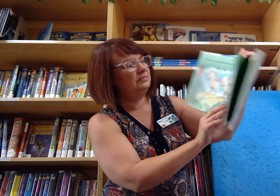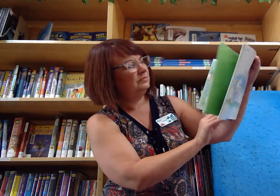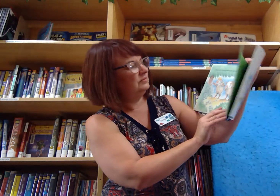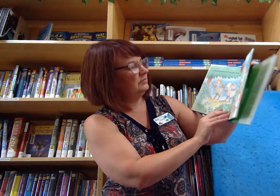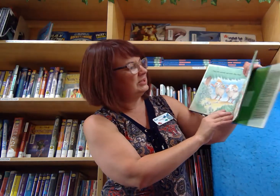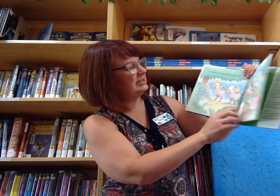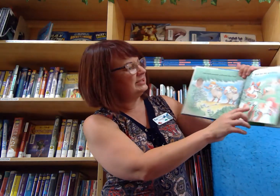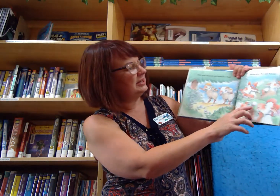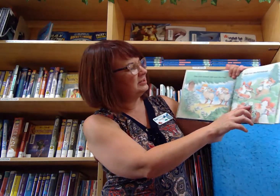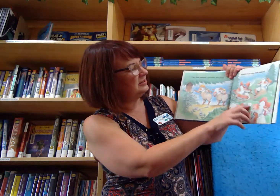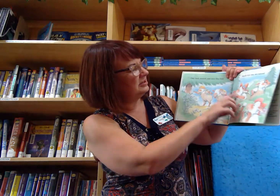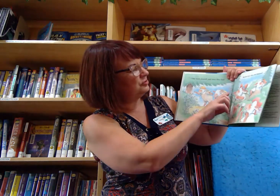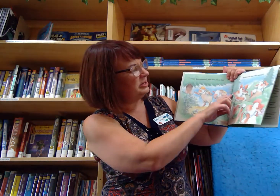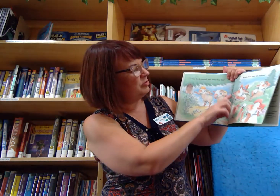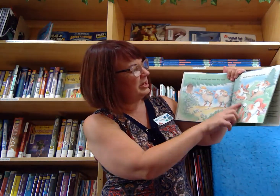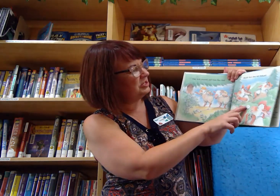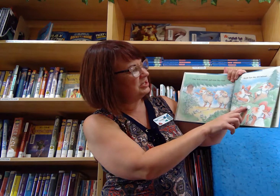It's stuck to the tree branches.